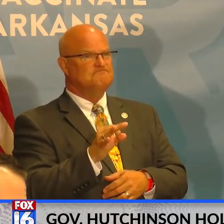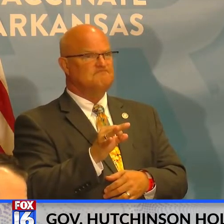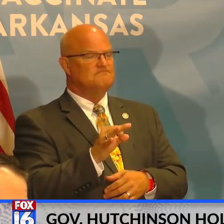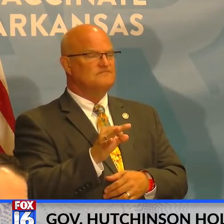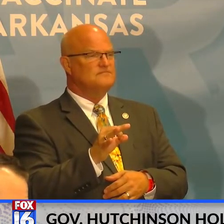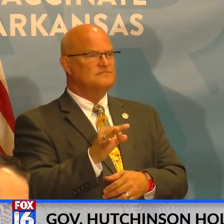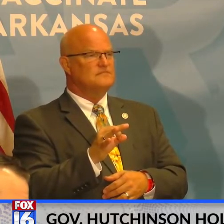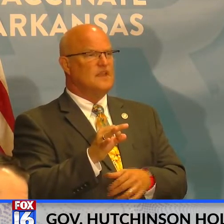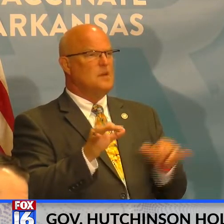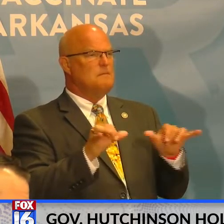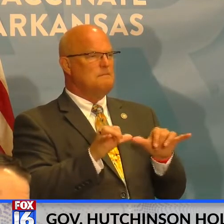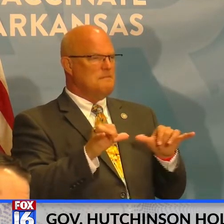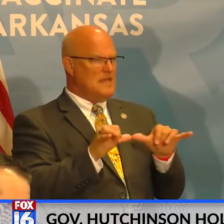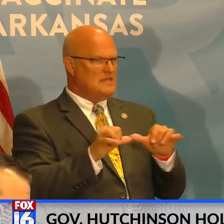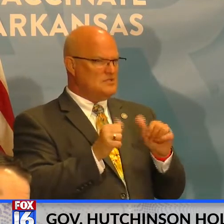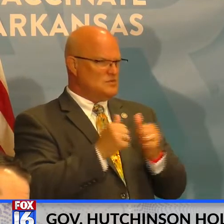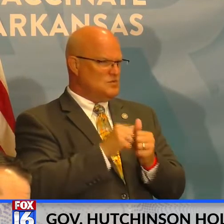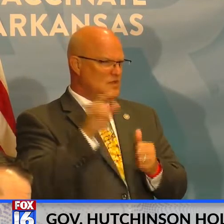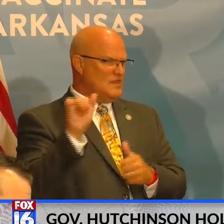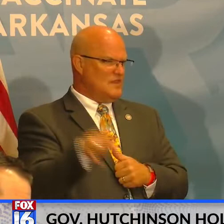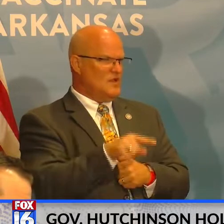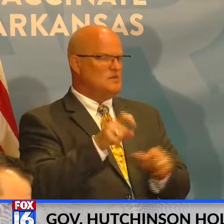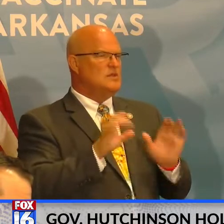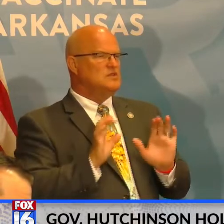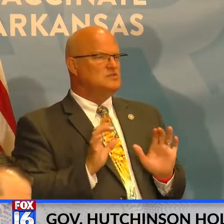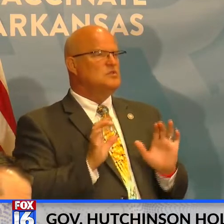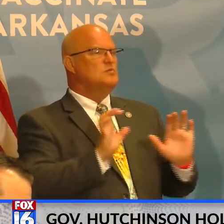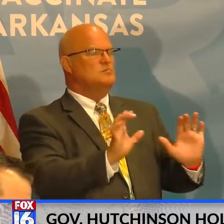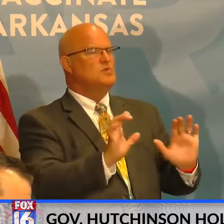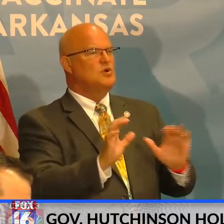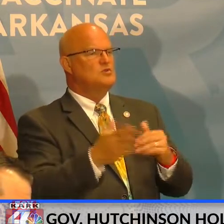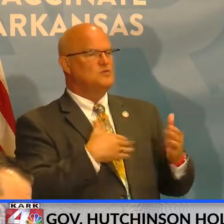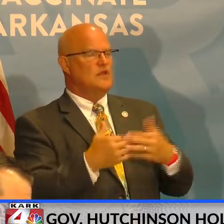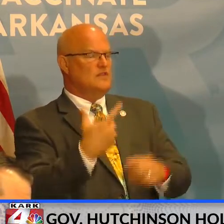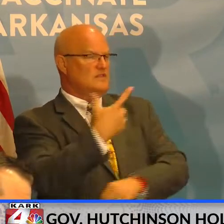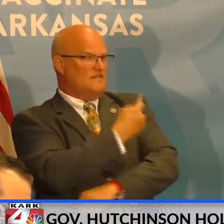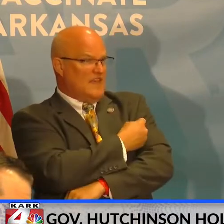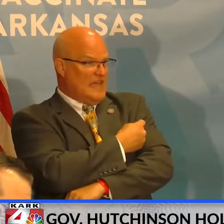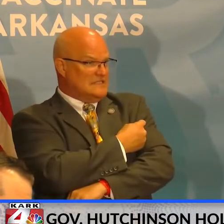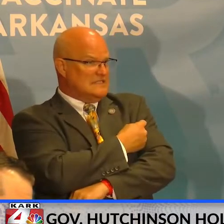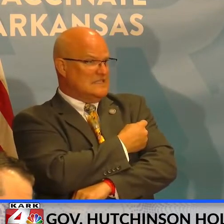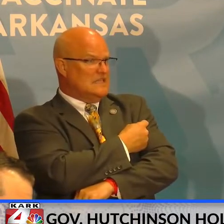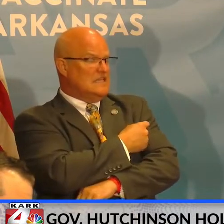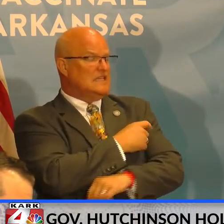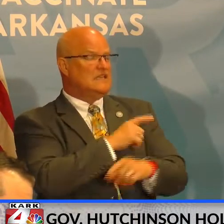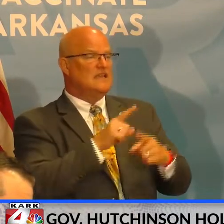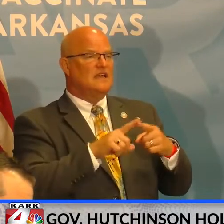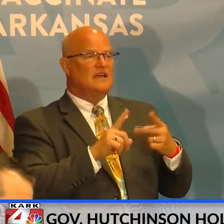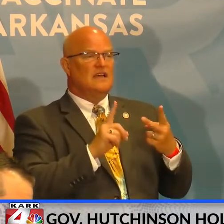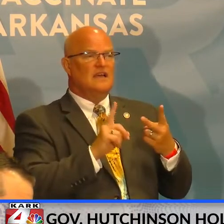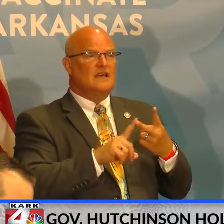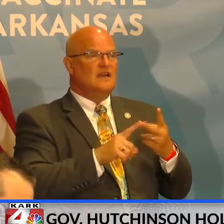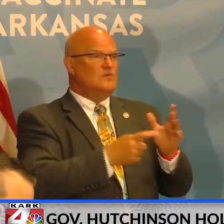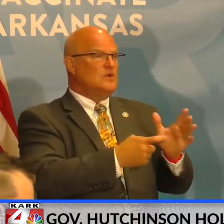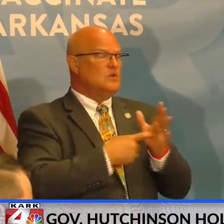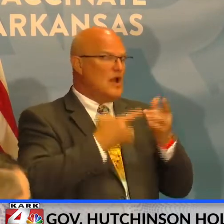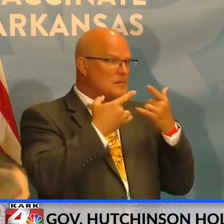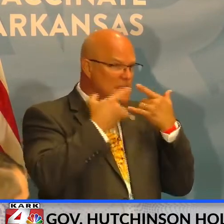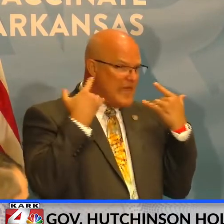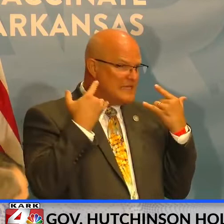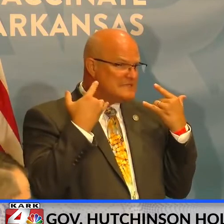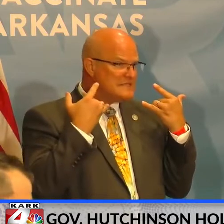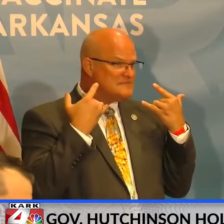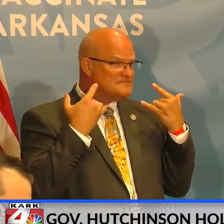punitive measures, uh, to push, whether it's a vaccine or to, uh, require mask.